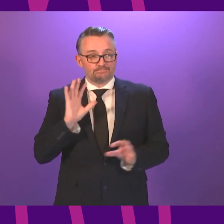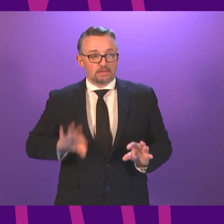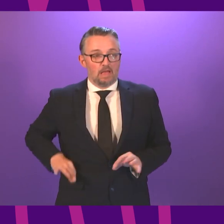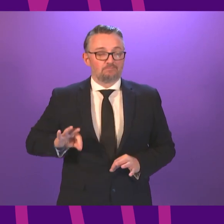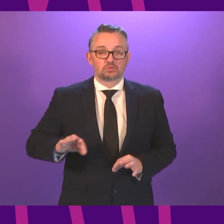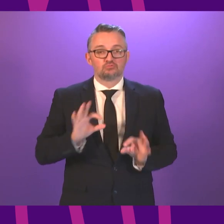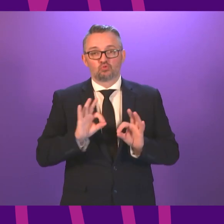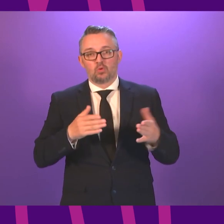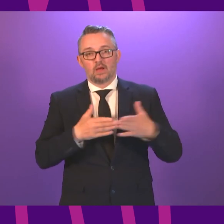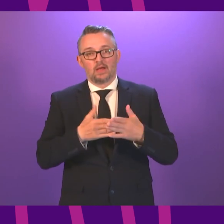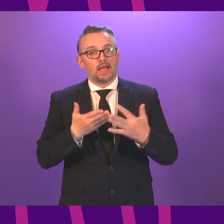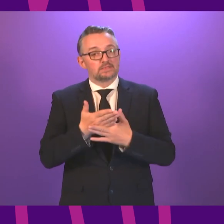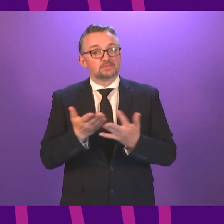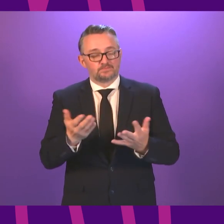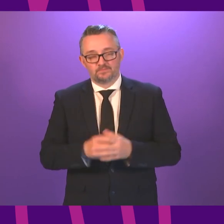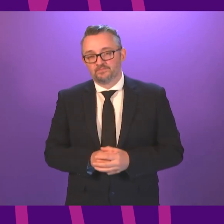John Mason